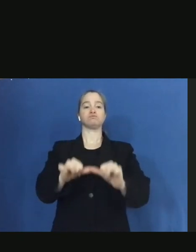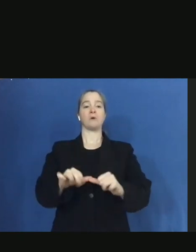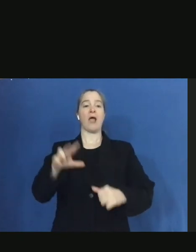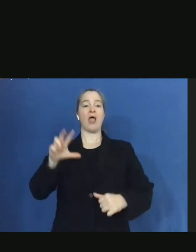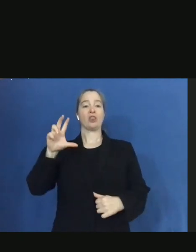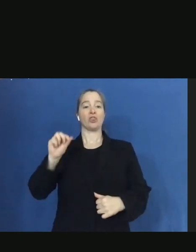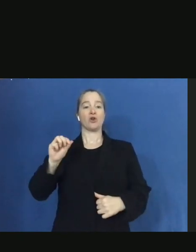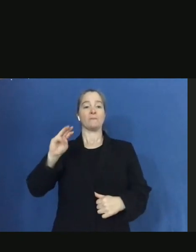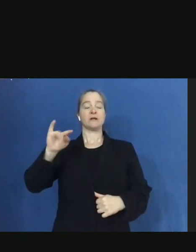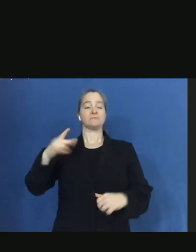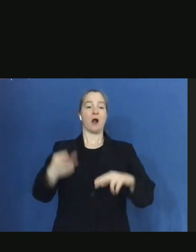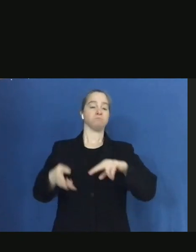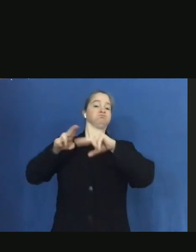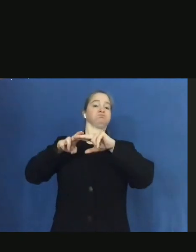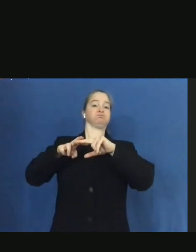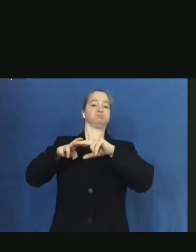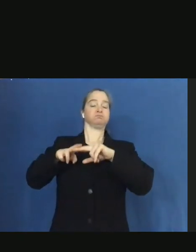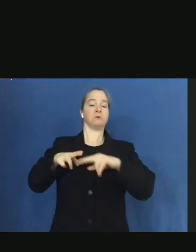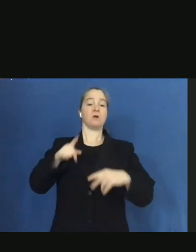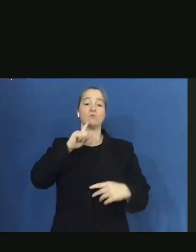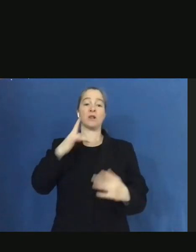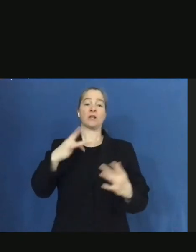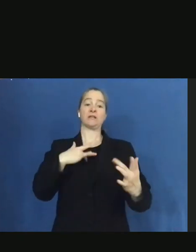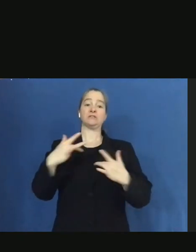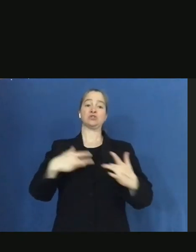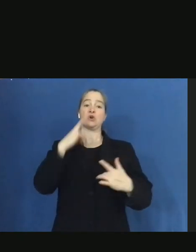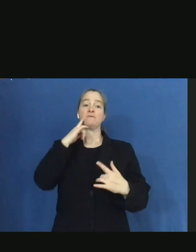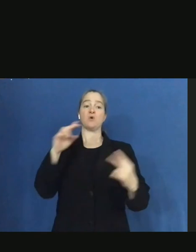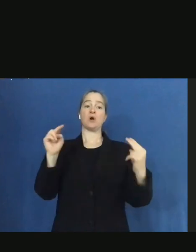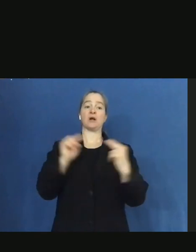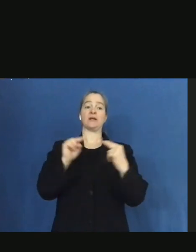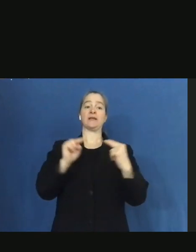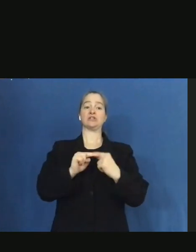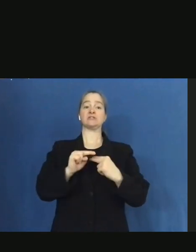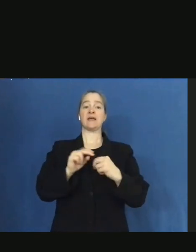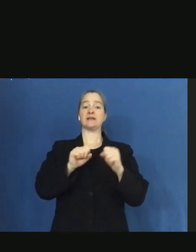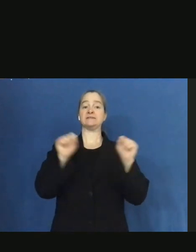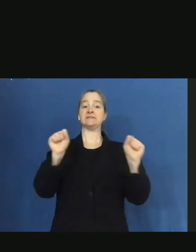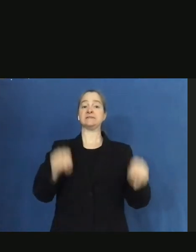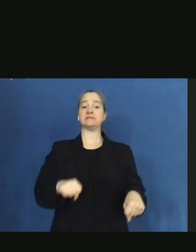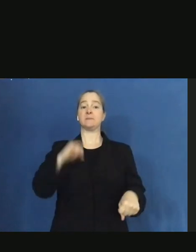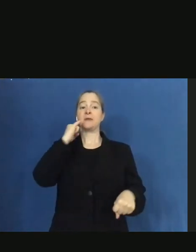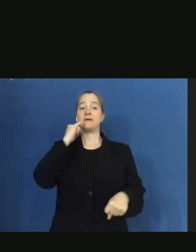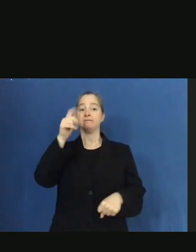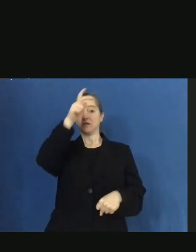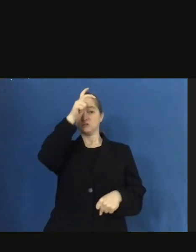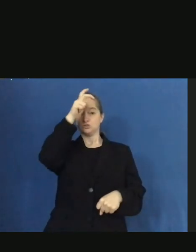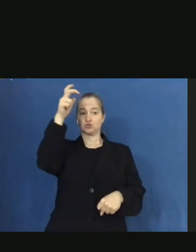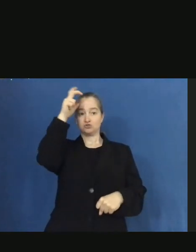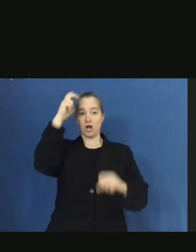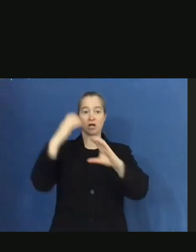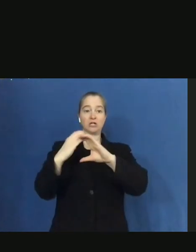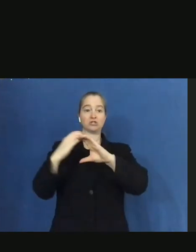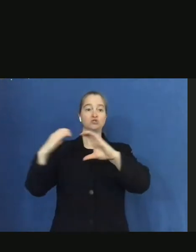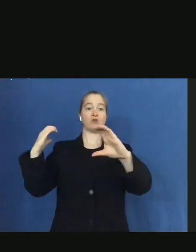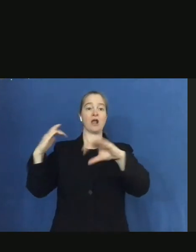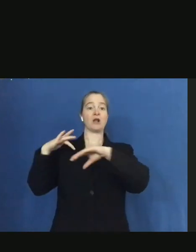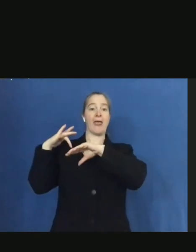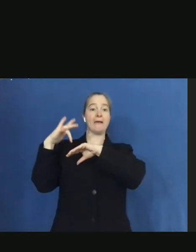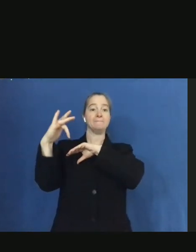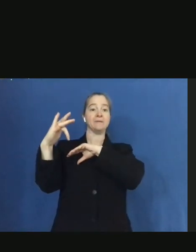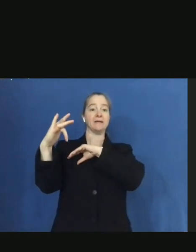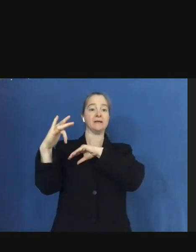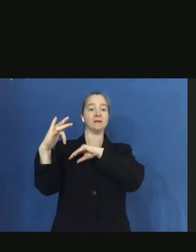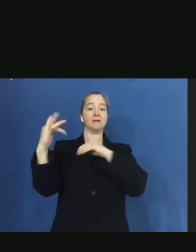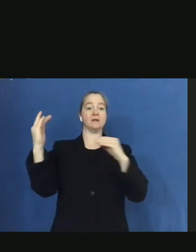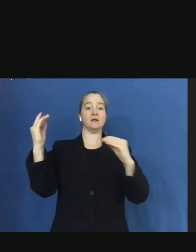gusts, which really raised a concern on the interstate system. Should we have empty tractor trailers that don't have any load for the, you know, the ability